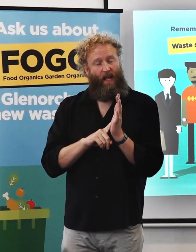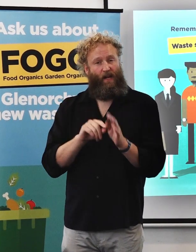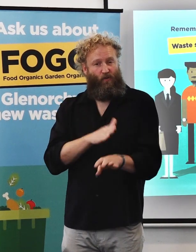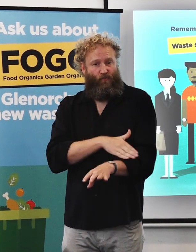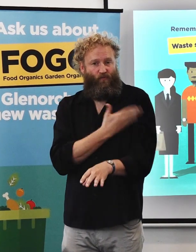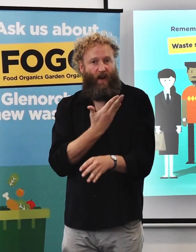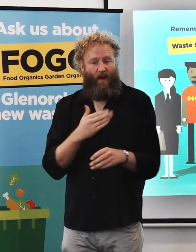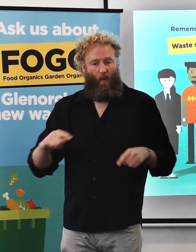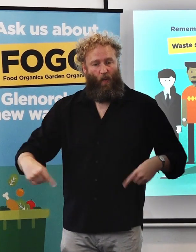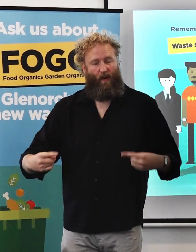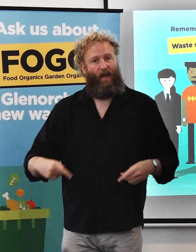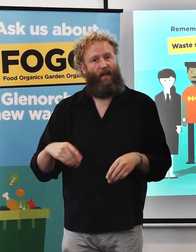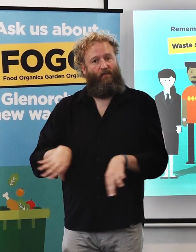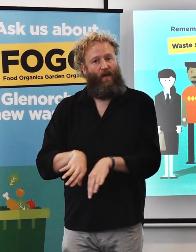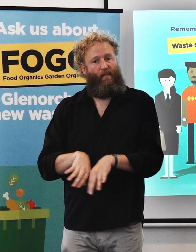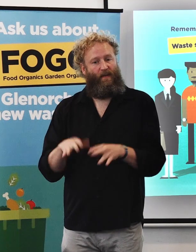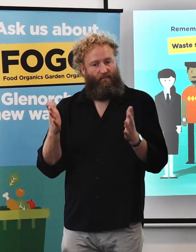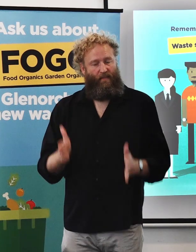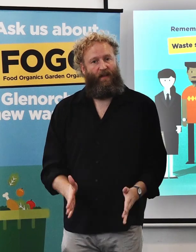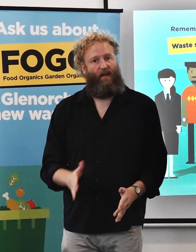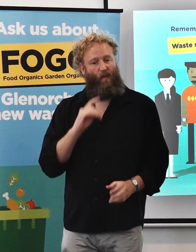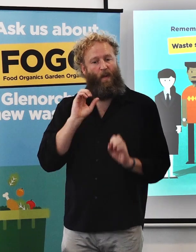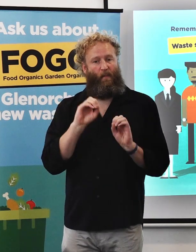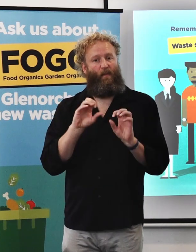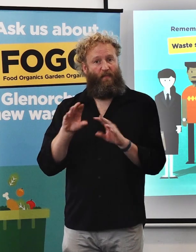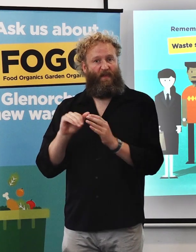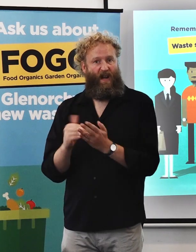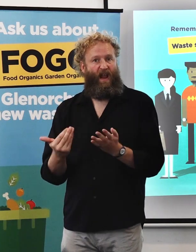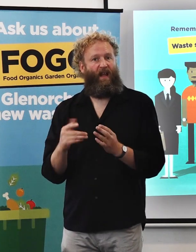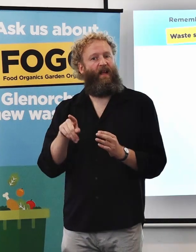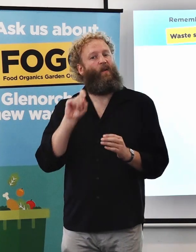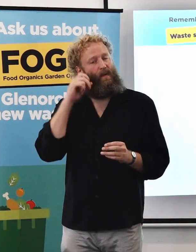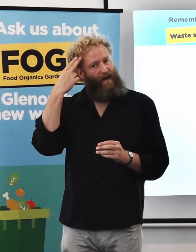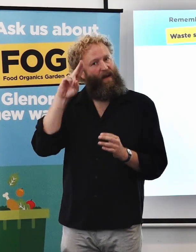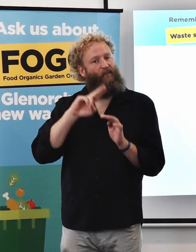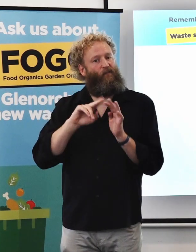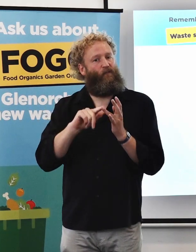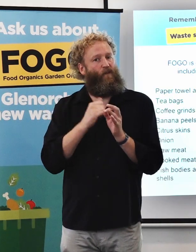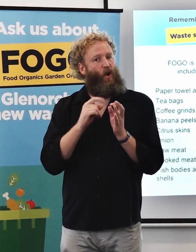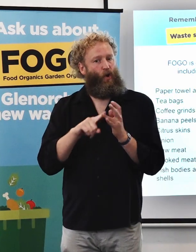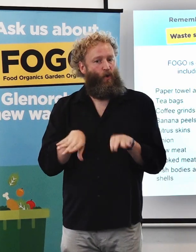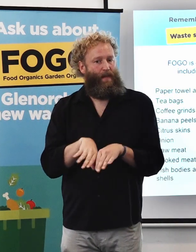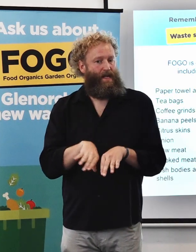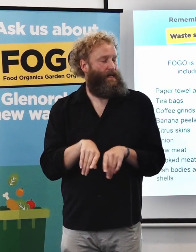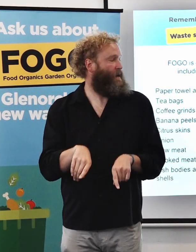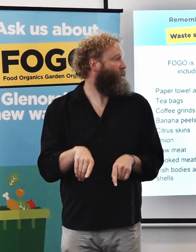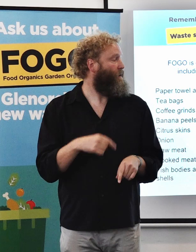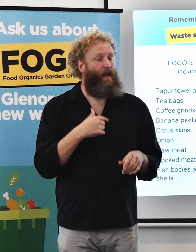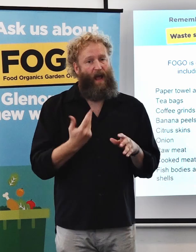will be your FOGO bin. So I've put together a bit of a presentation to tell you